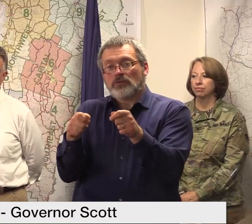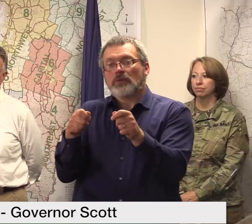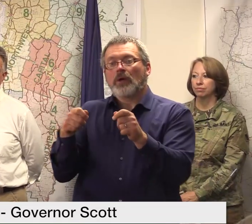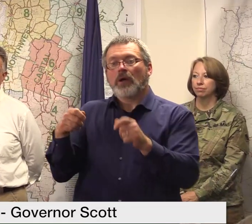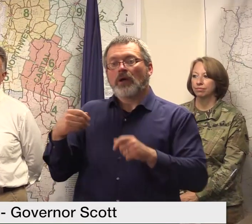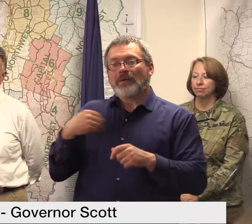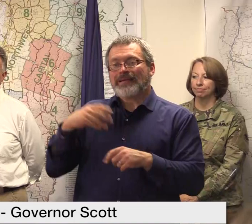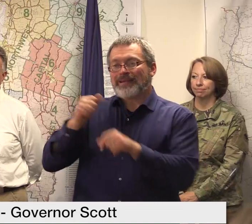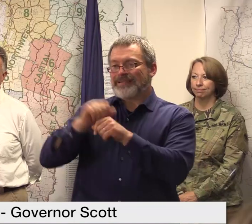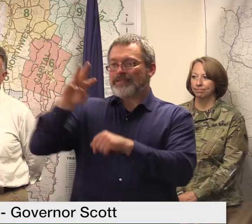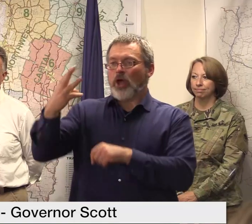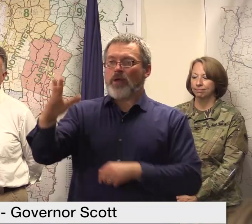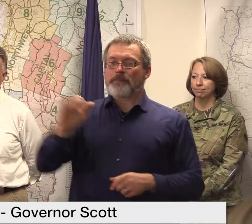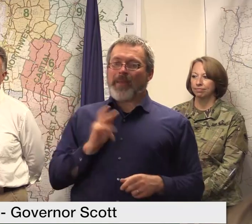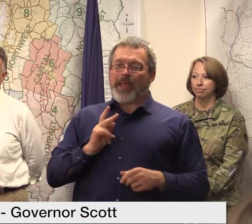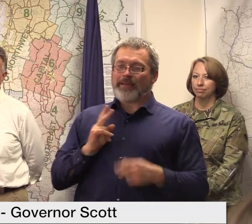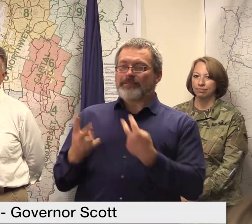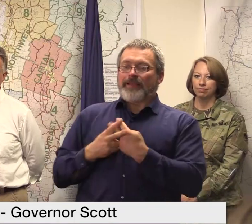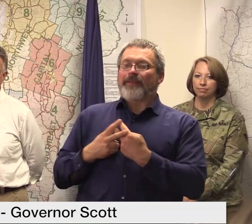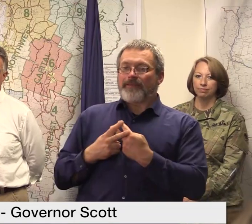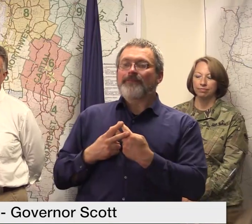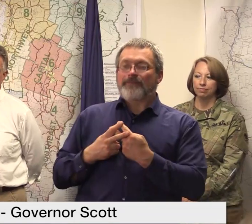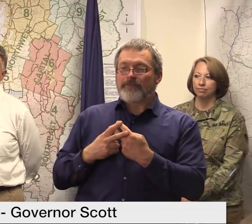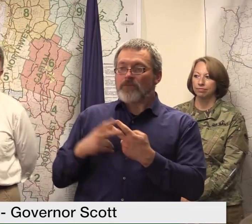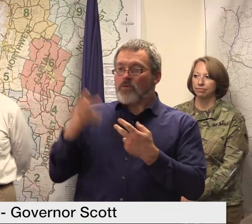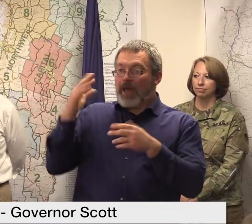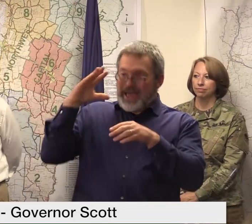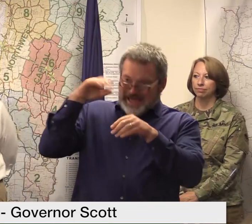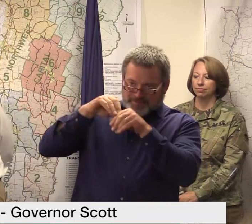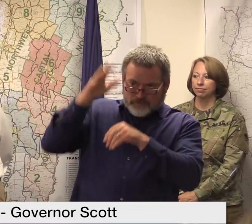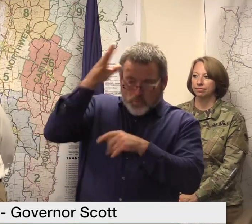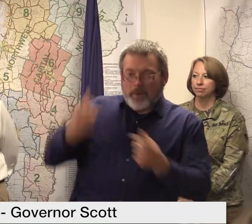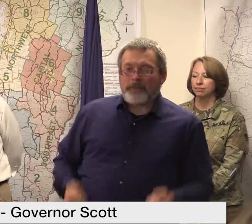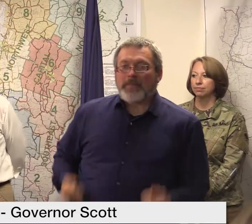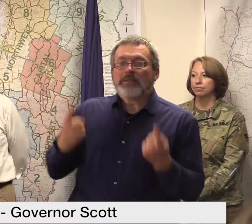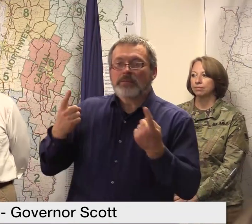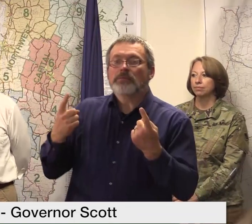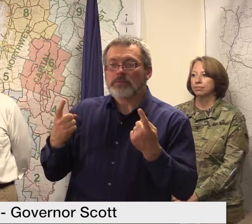dollars from impact from disaster from a future disaster